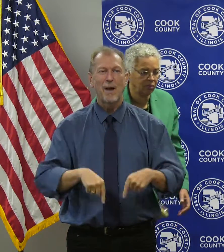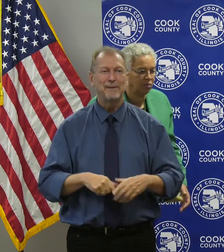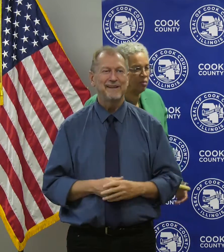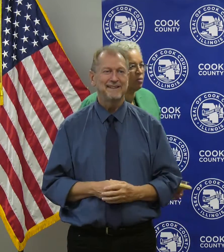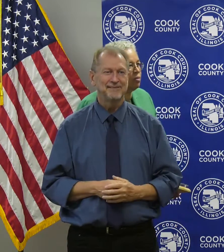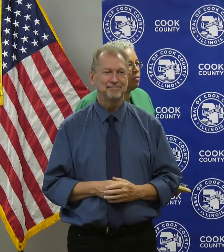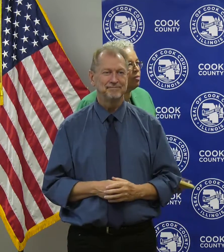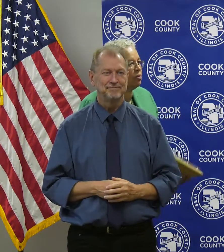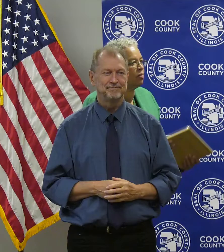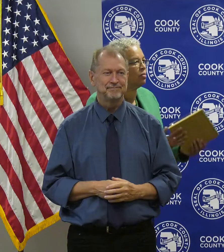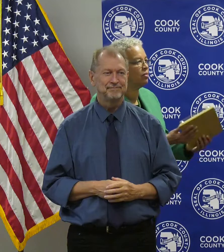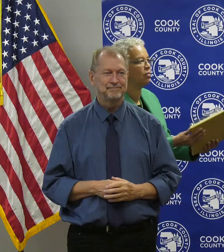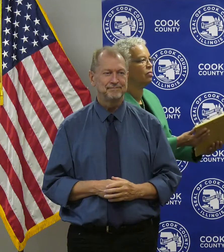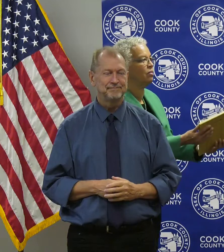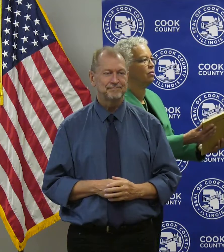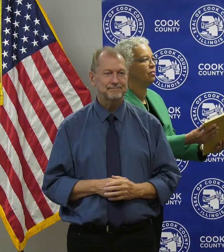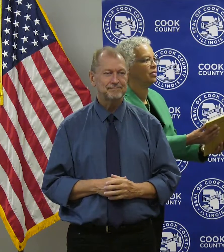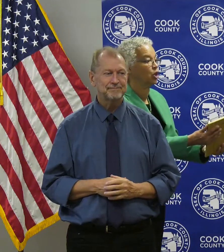Okay.